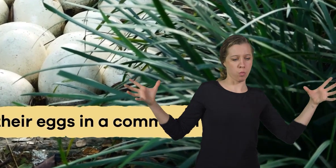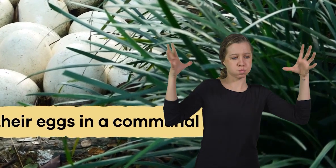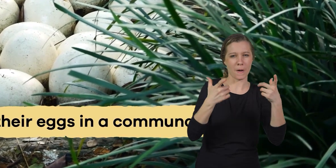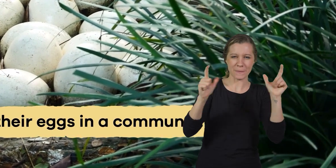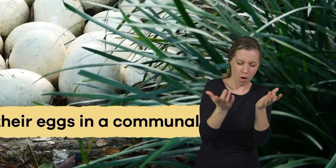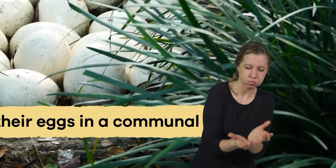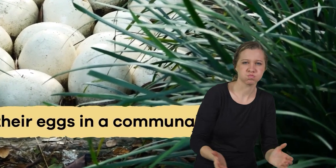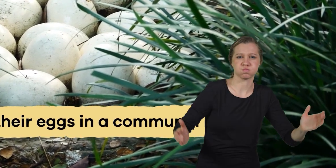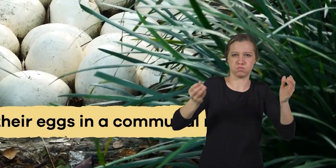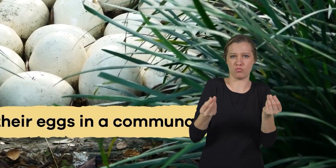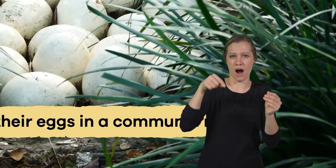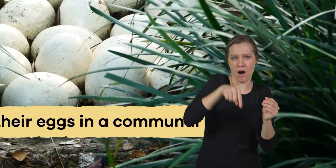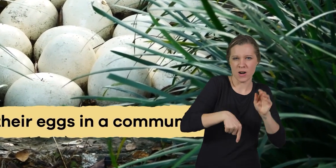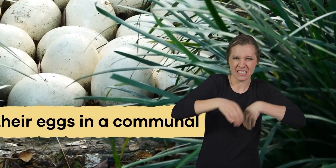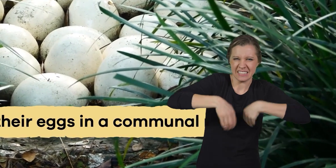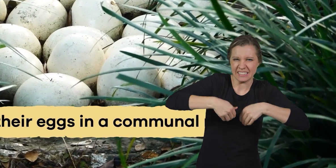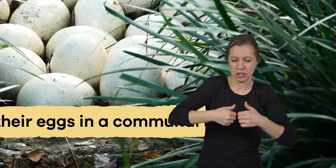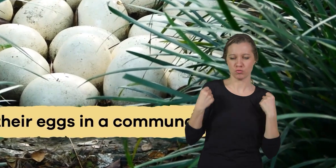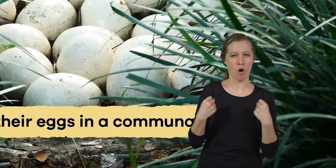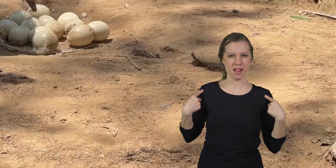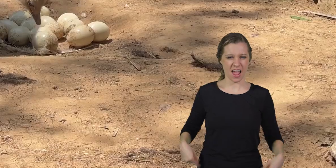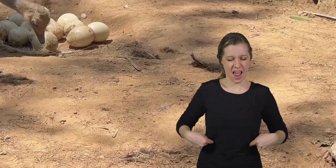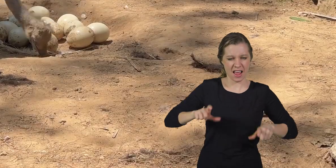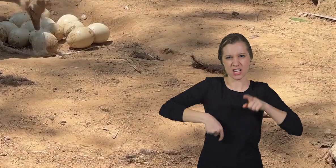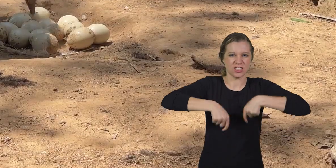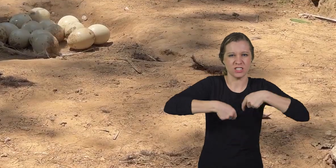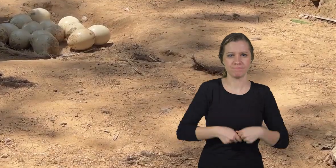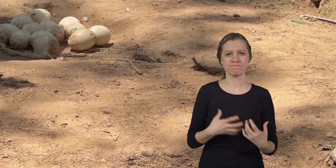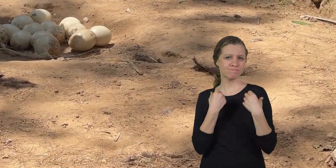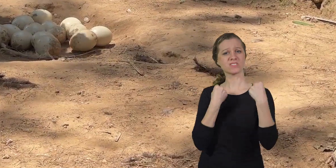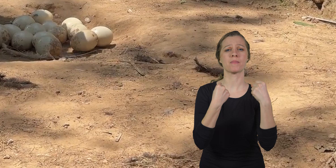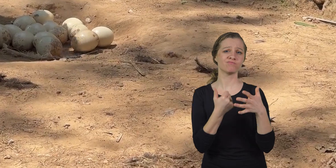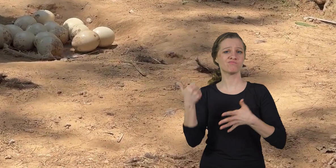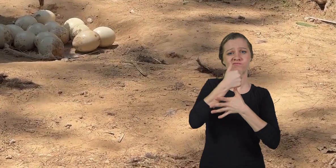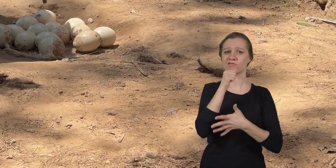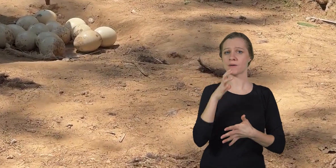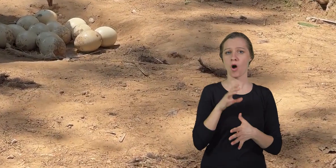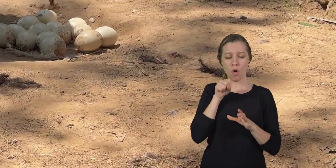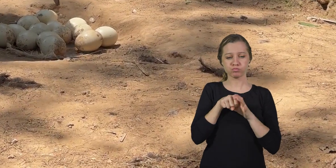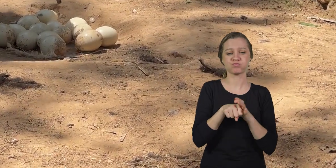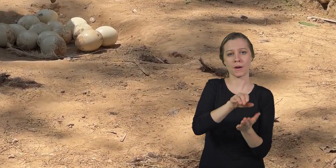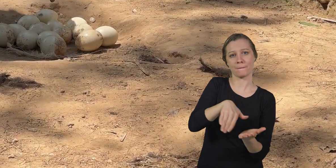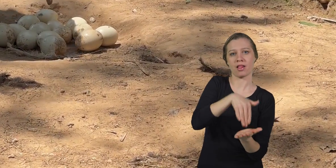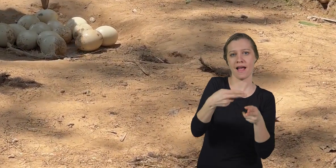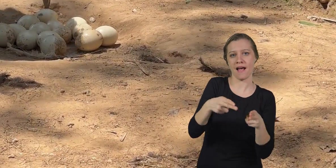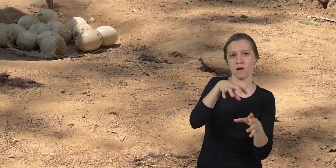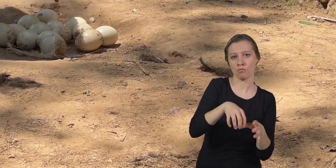big hole in the ground that they dig with their strong legs. The dominant female lays eggs in the center and the others drop theirs